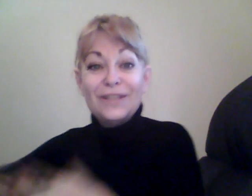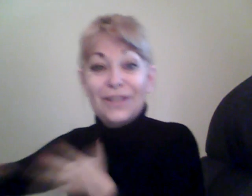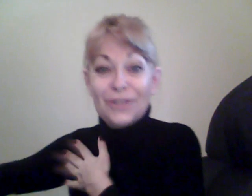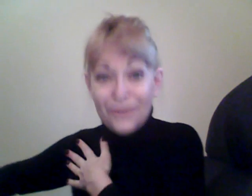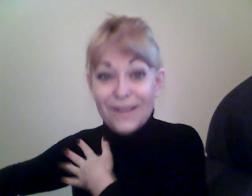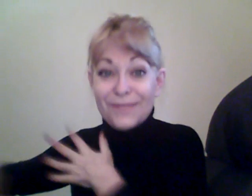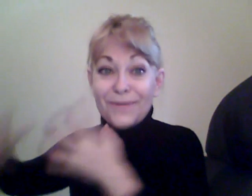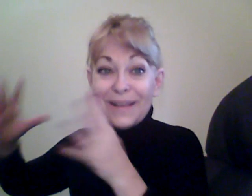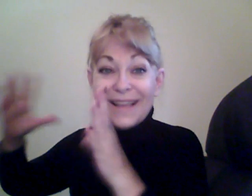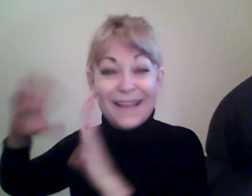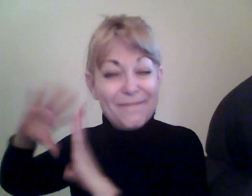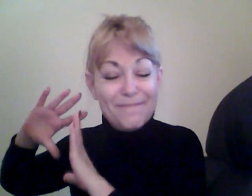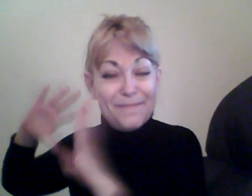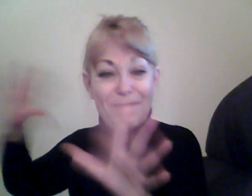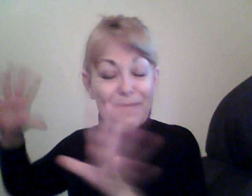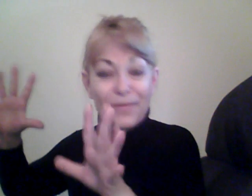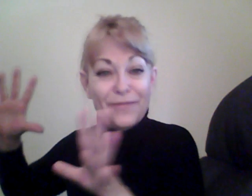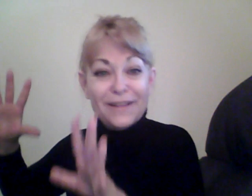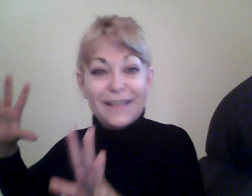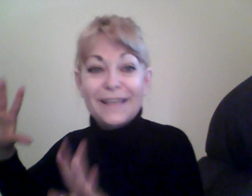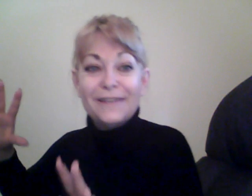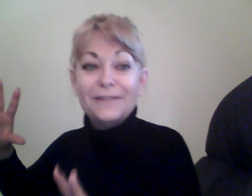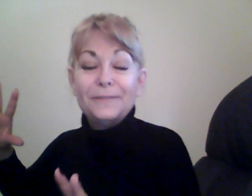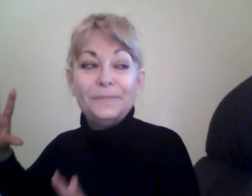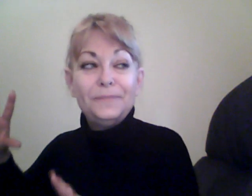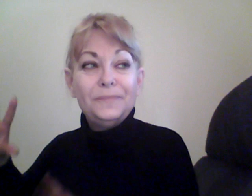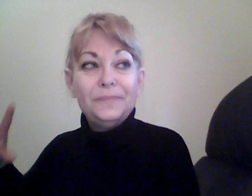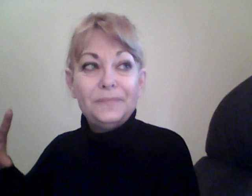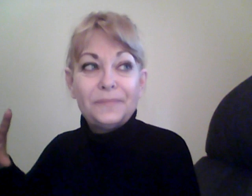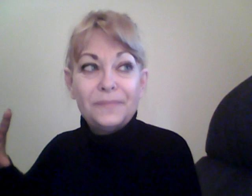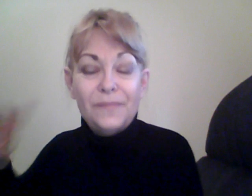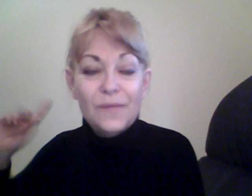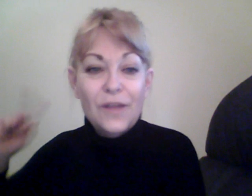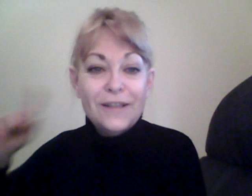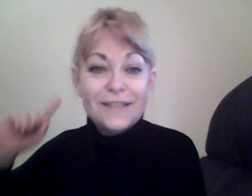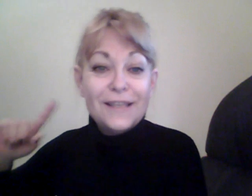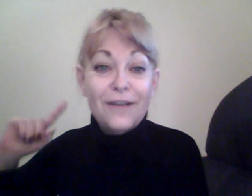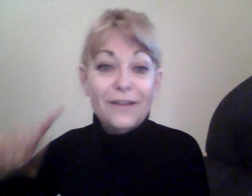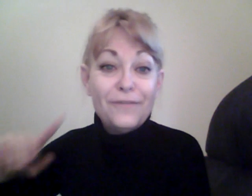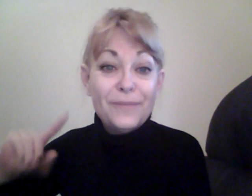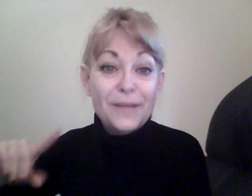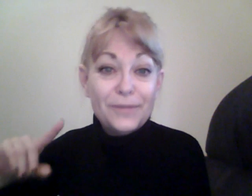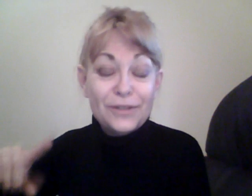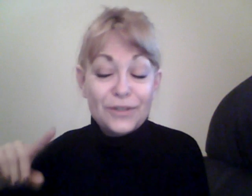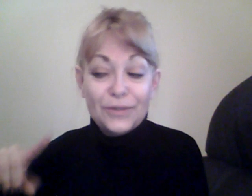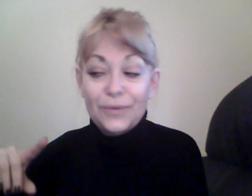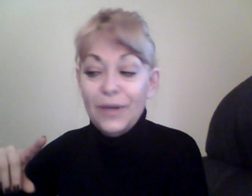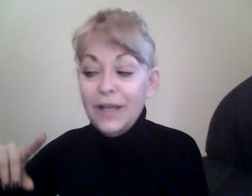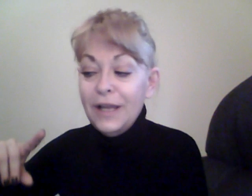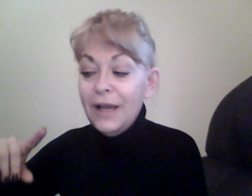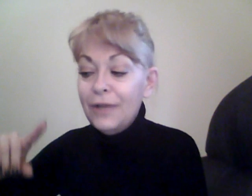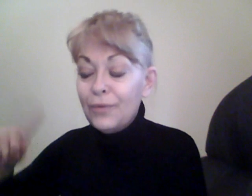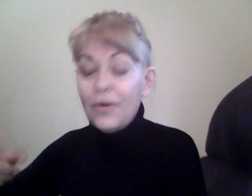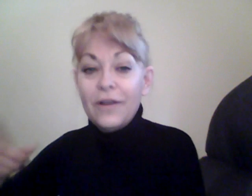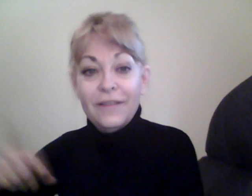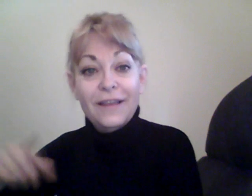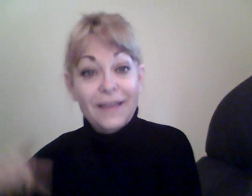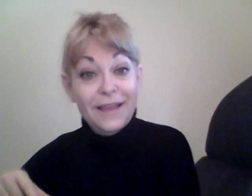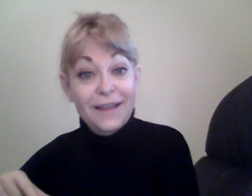the joints will be perfectly healed. Not to say I'll ever be able to do the wrong thing again.